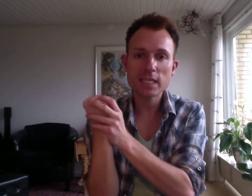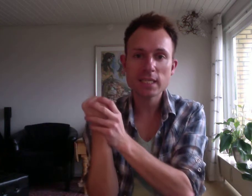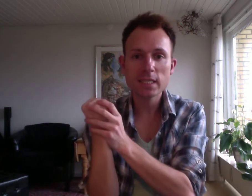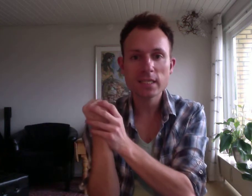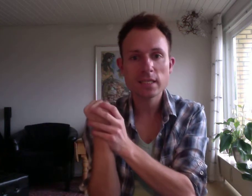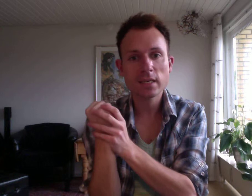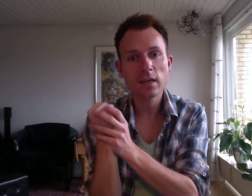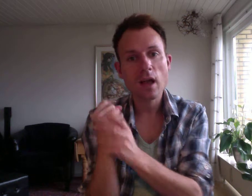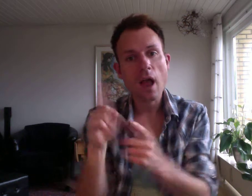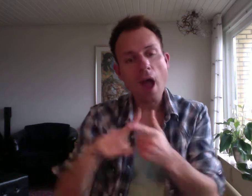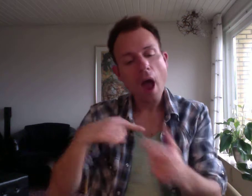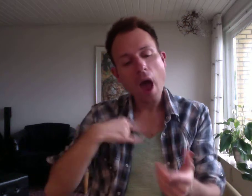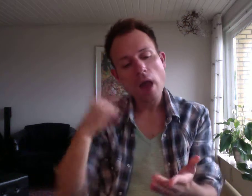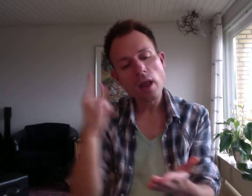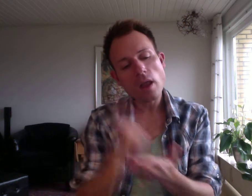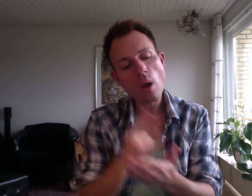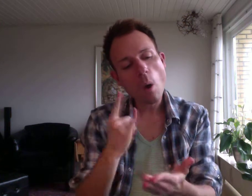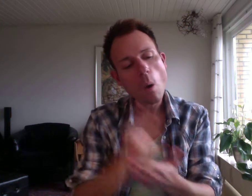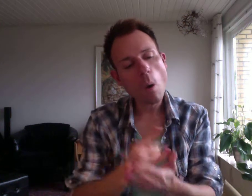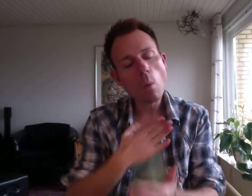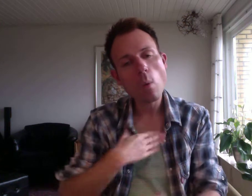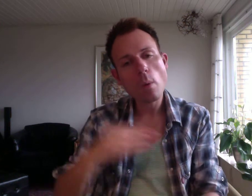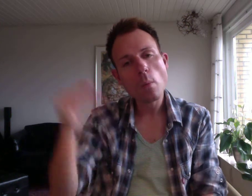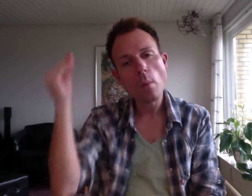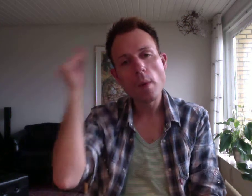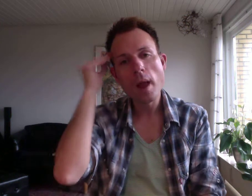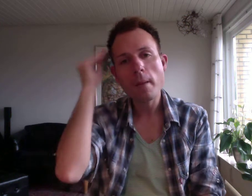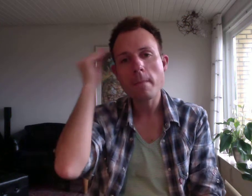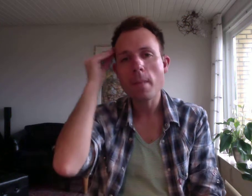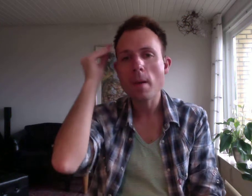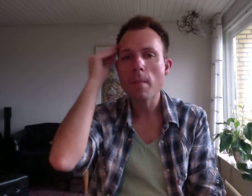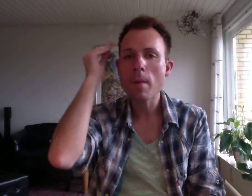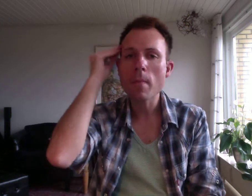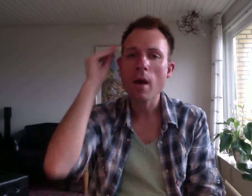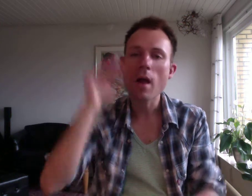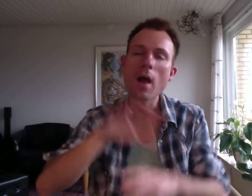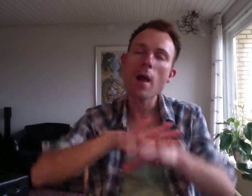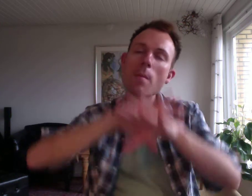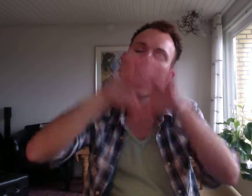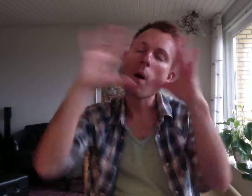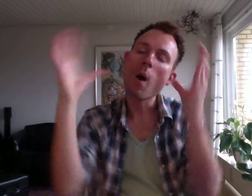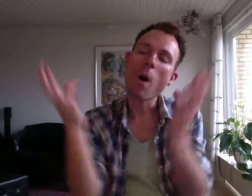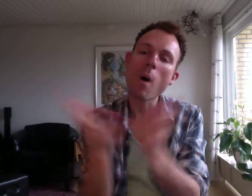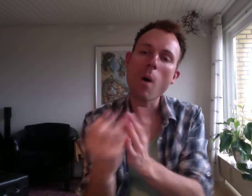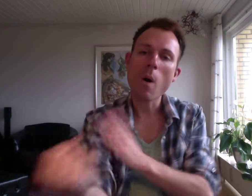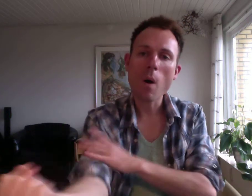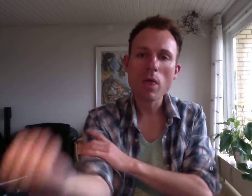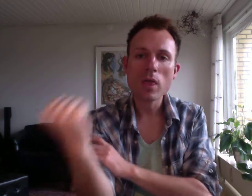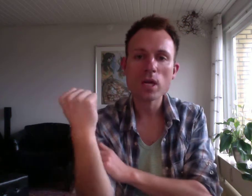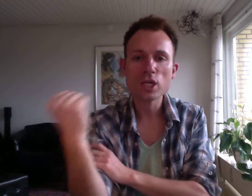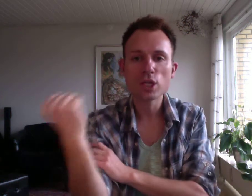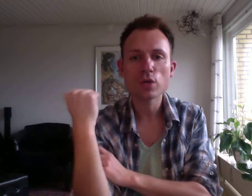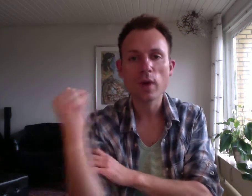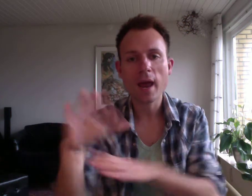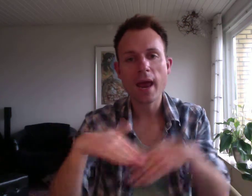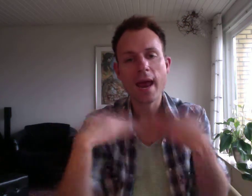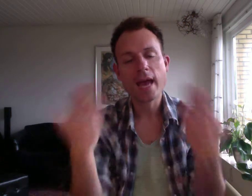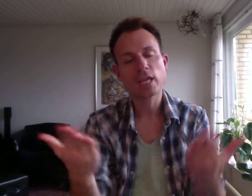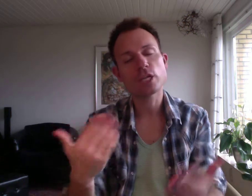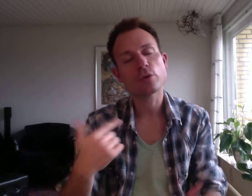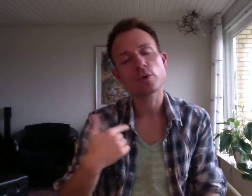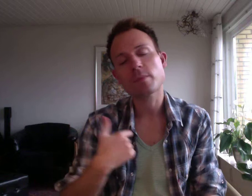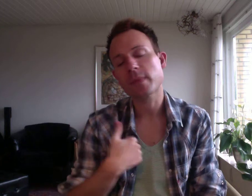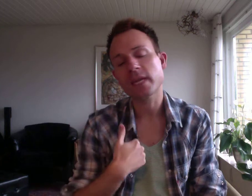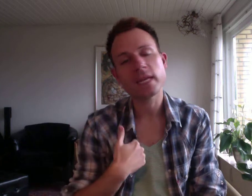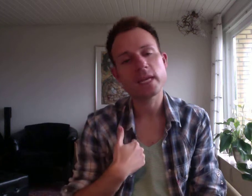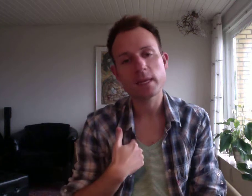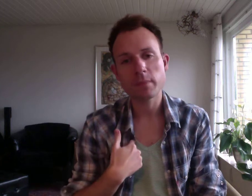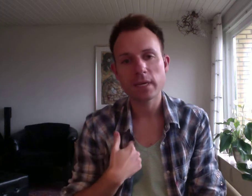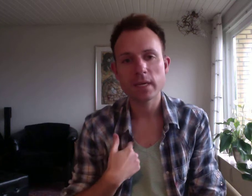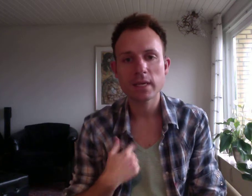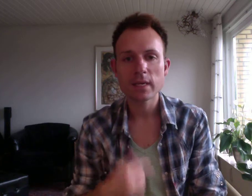And I always will remember all the strength you gave to me